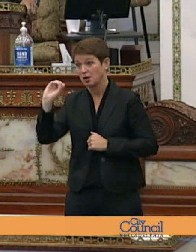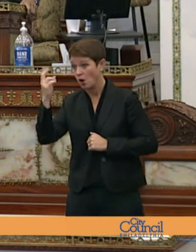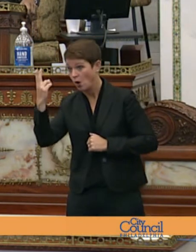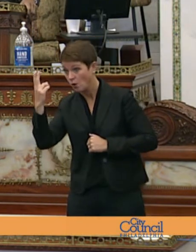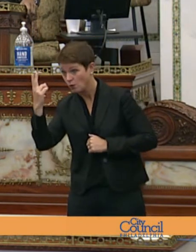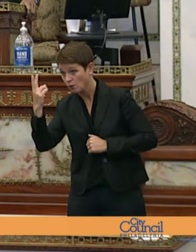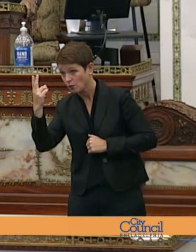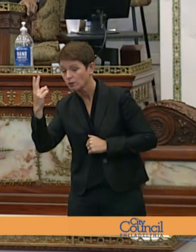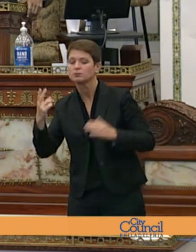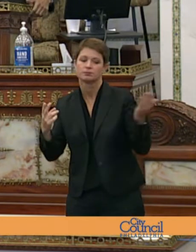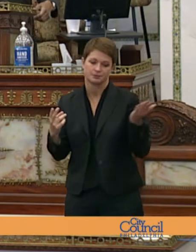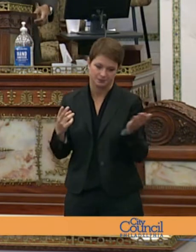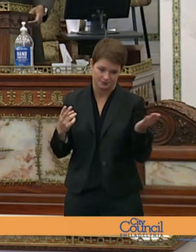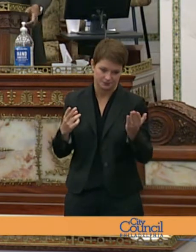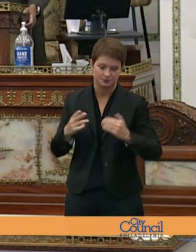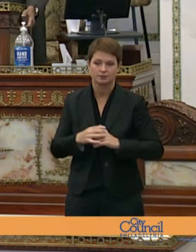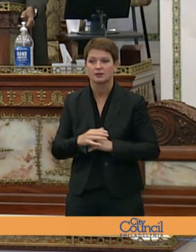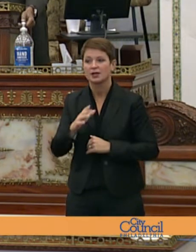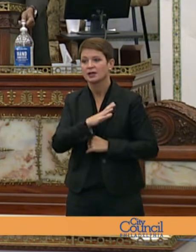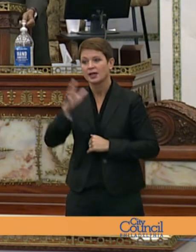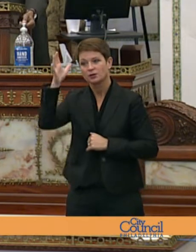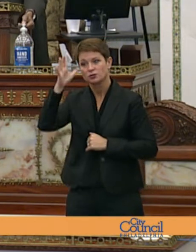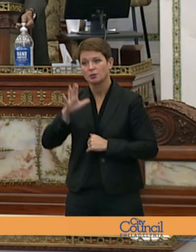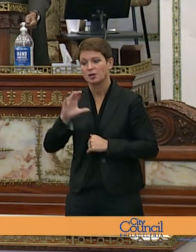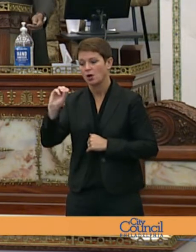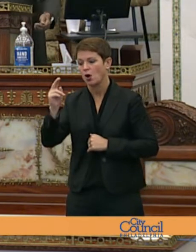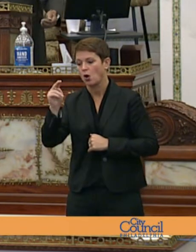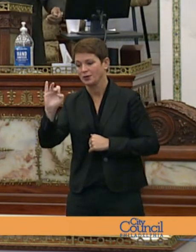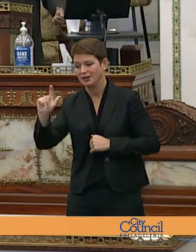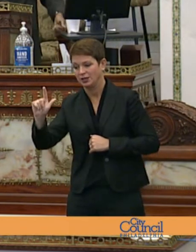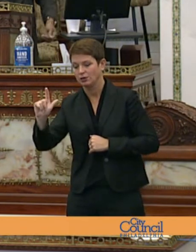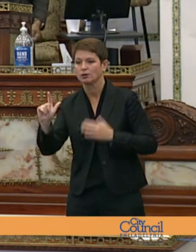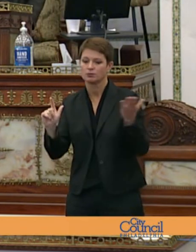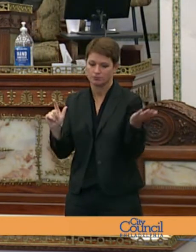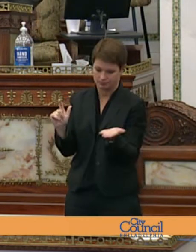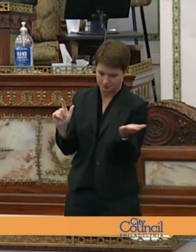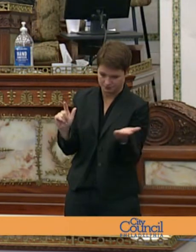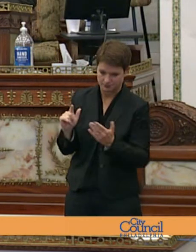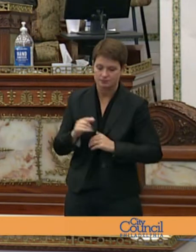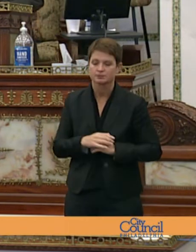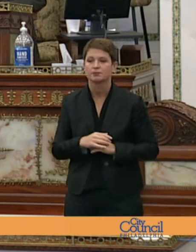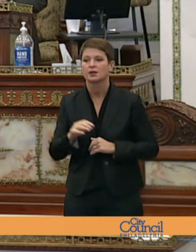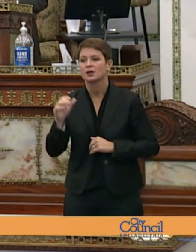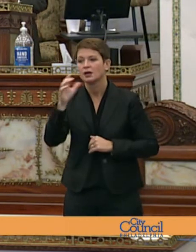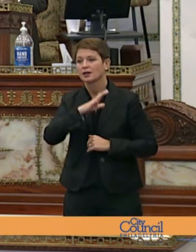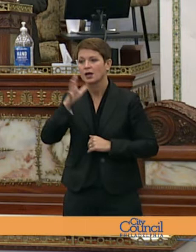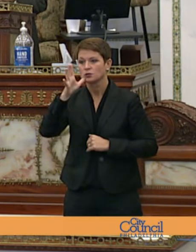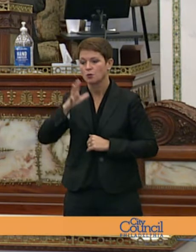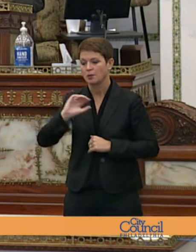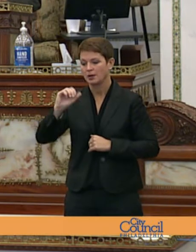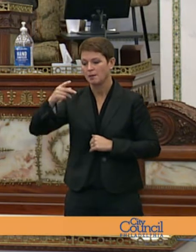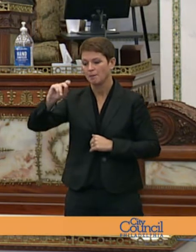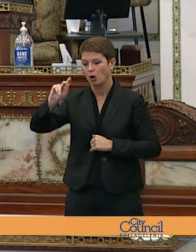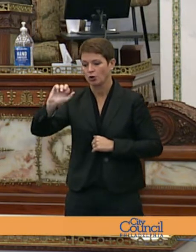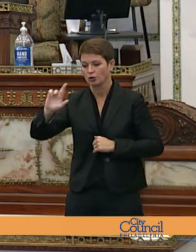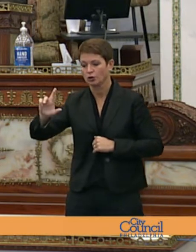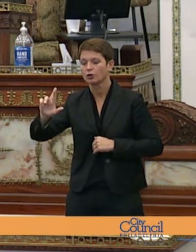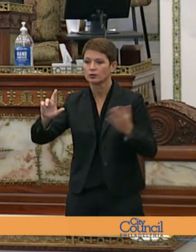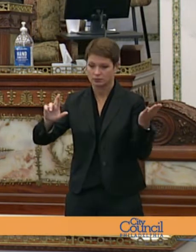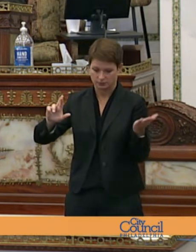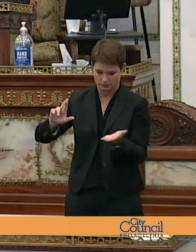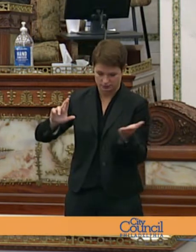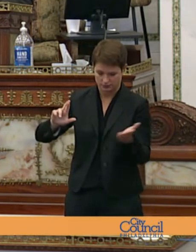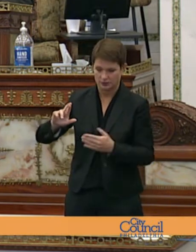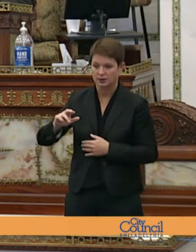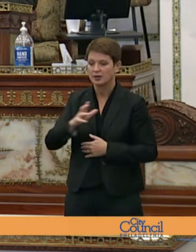present Councilman O'Neill present Councilwoman Parker present